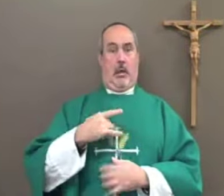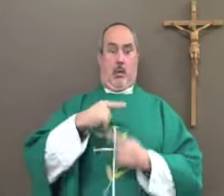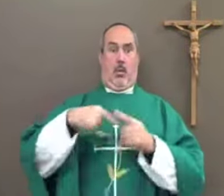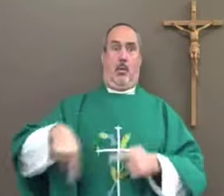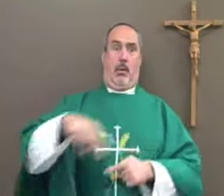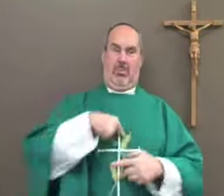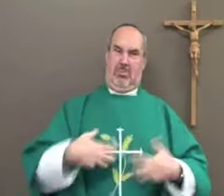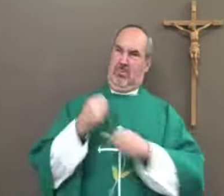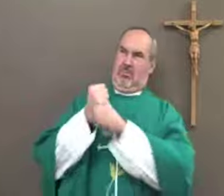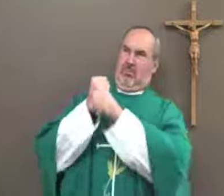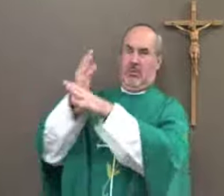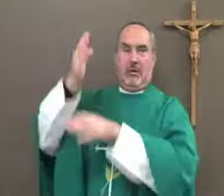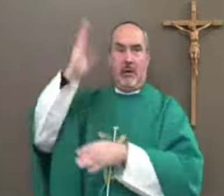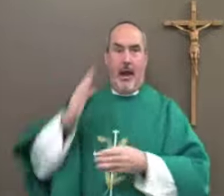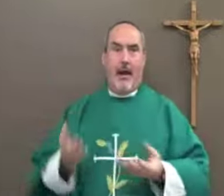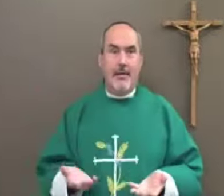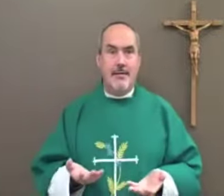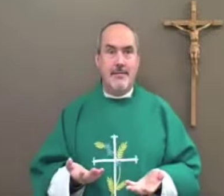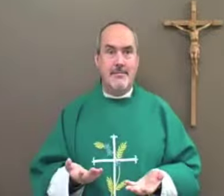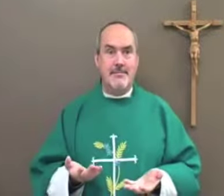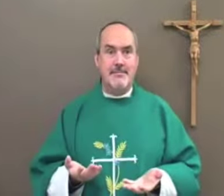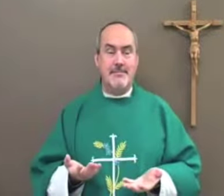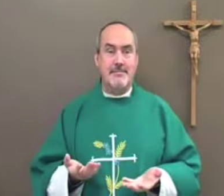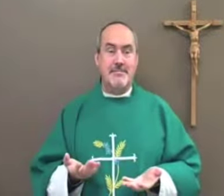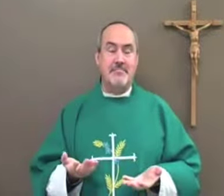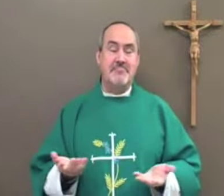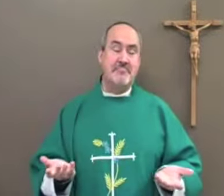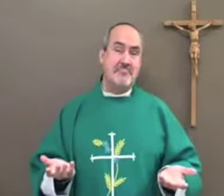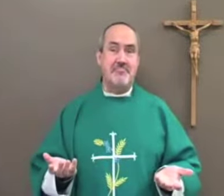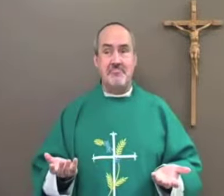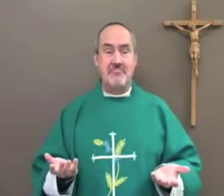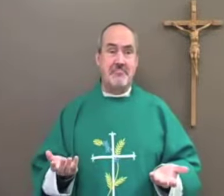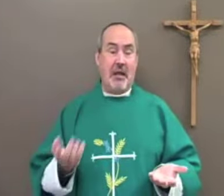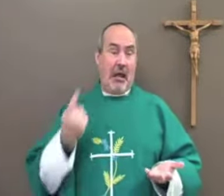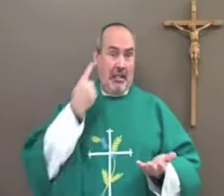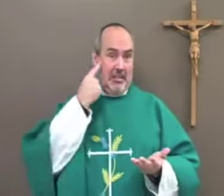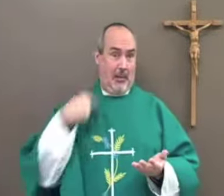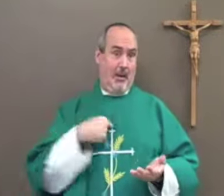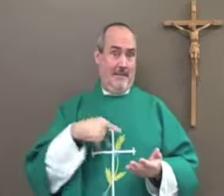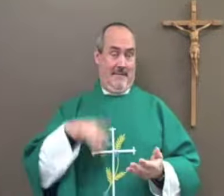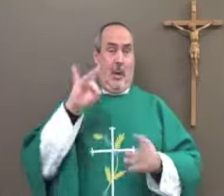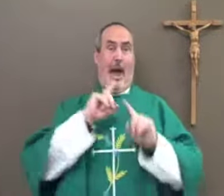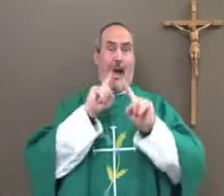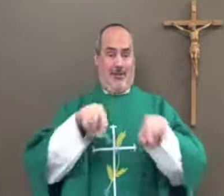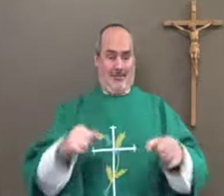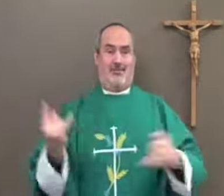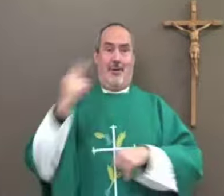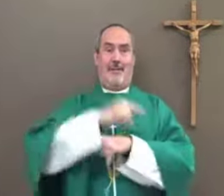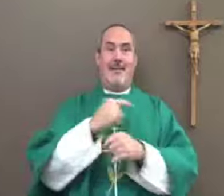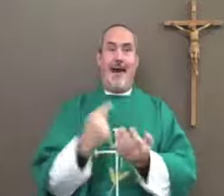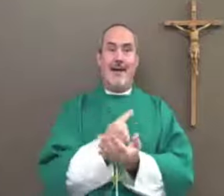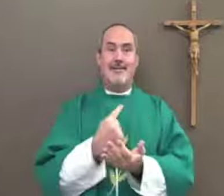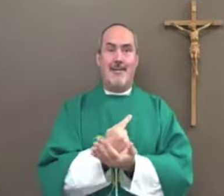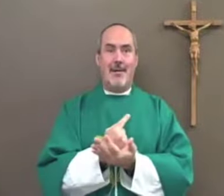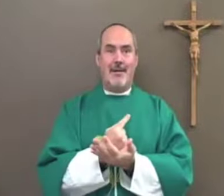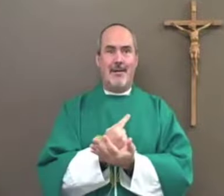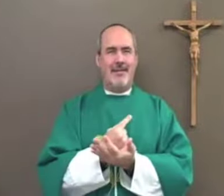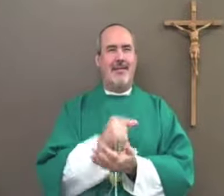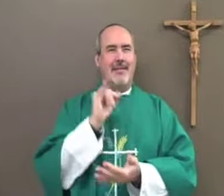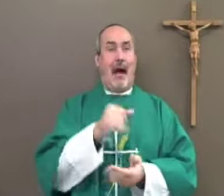you think God feels when we do that to him well I think we could find the answer in today's